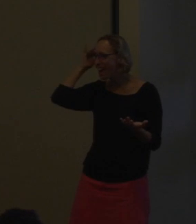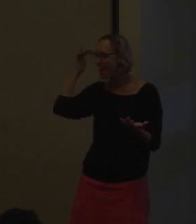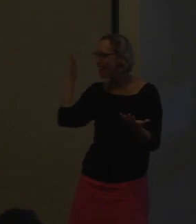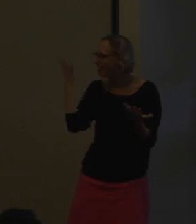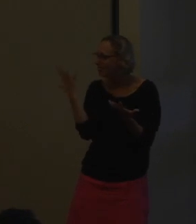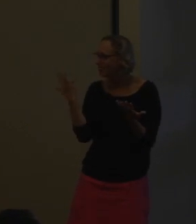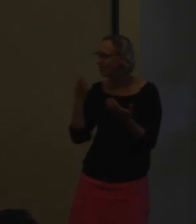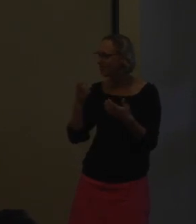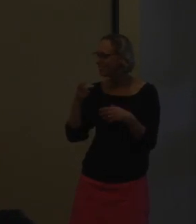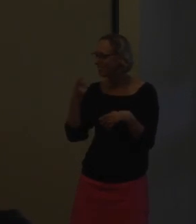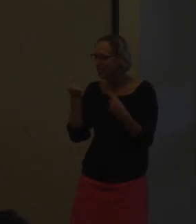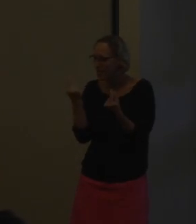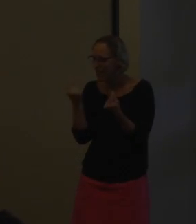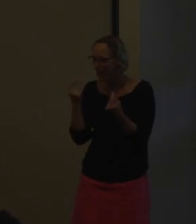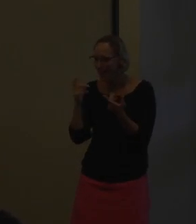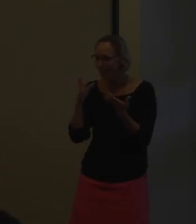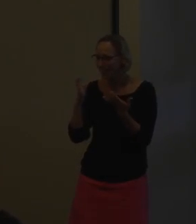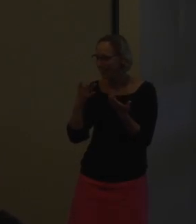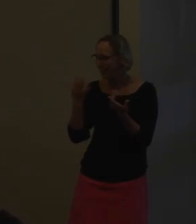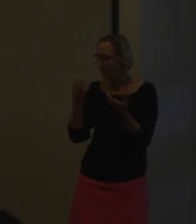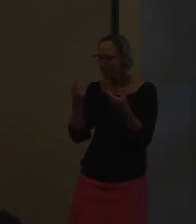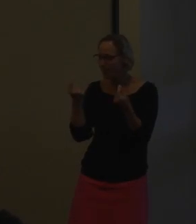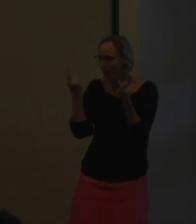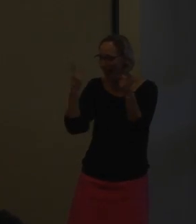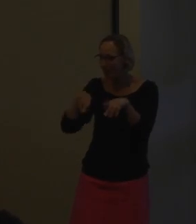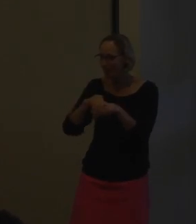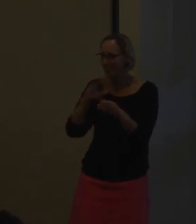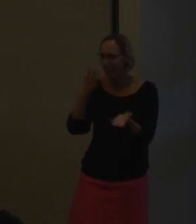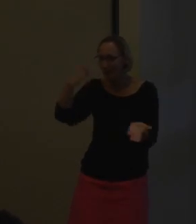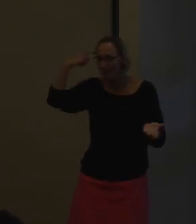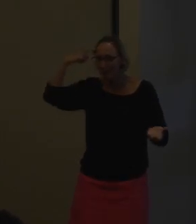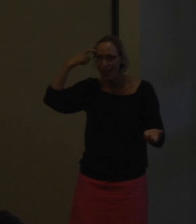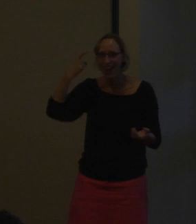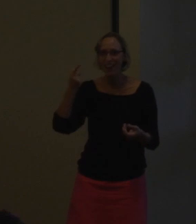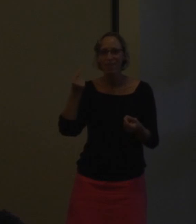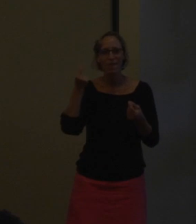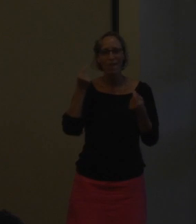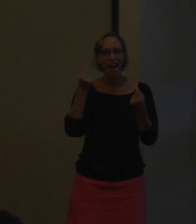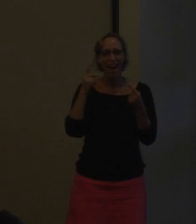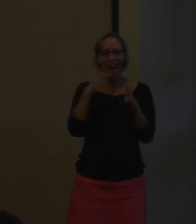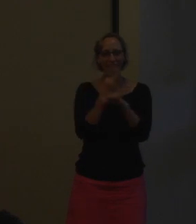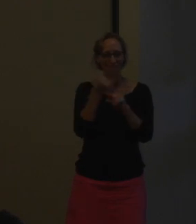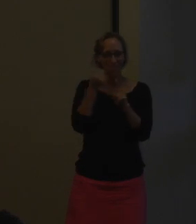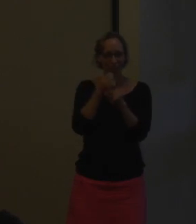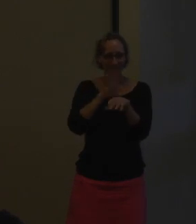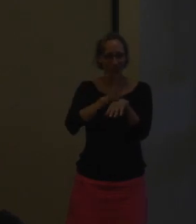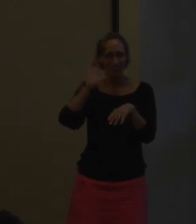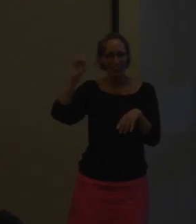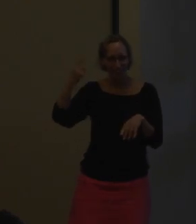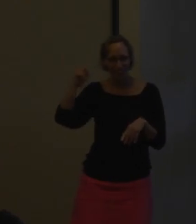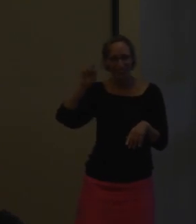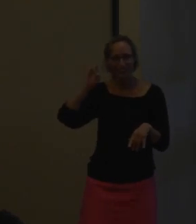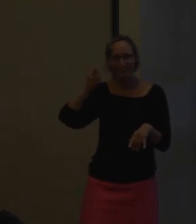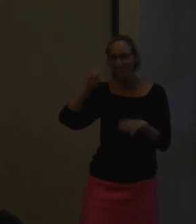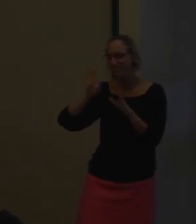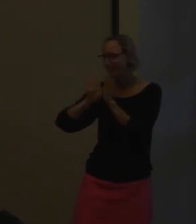And what we want to know is what happens in our brain. What kind of impact